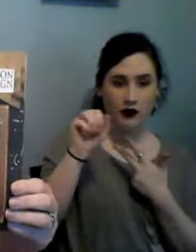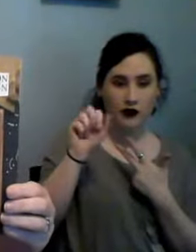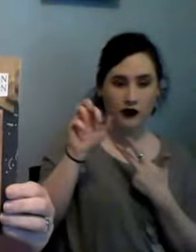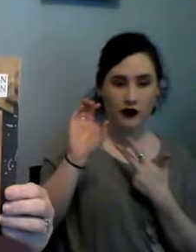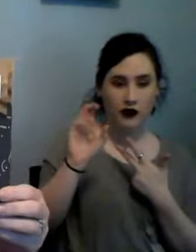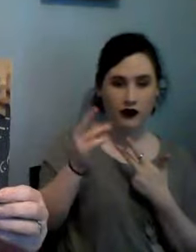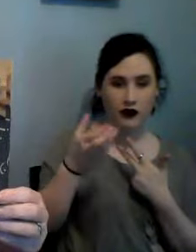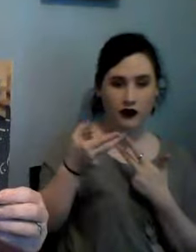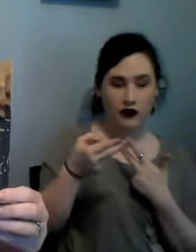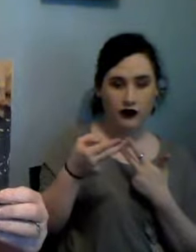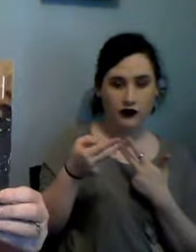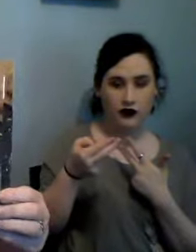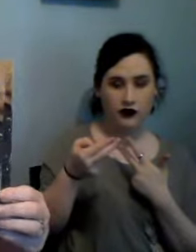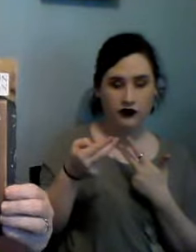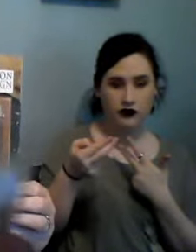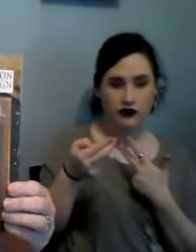April